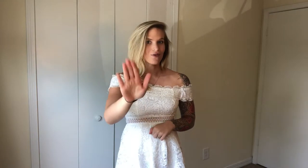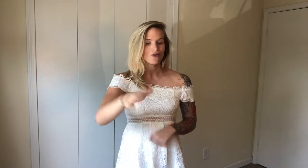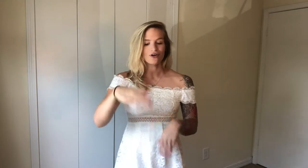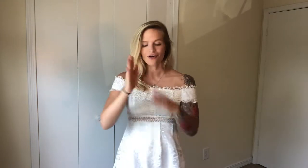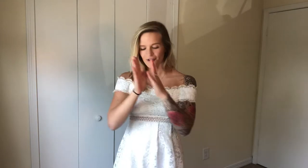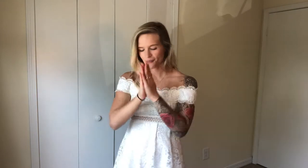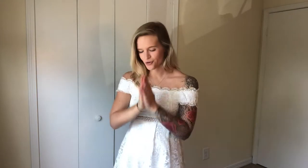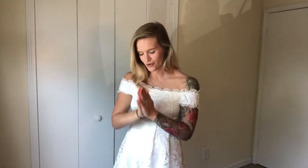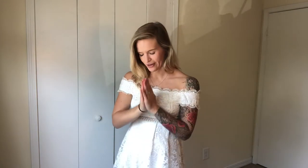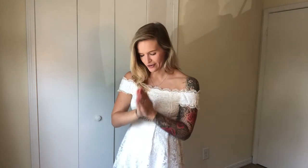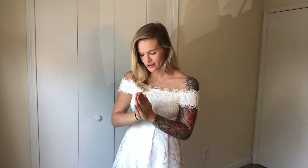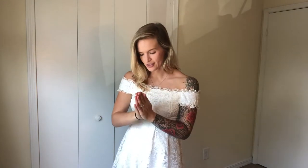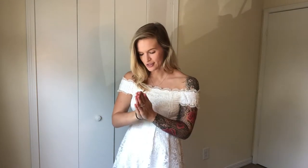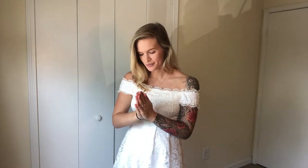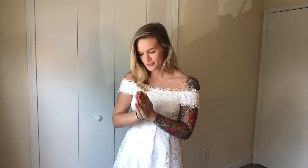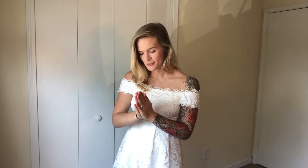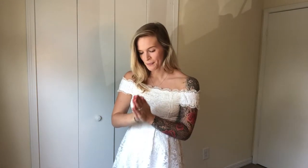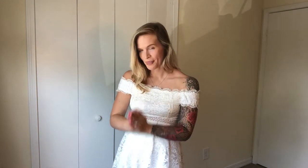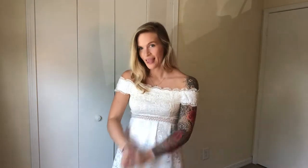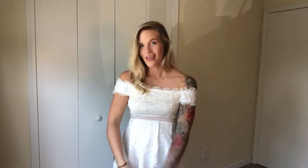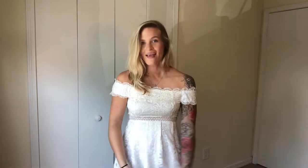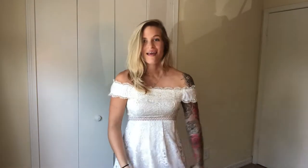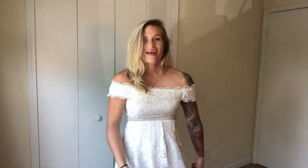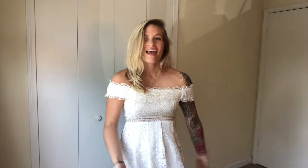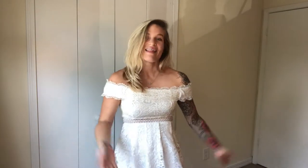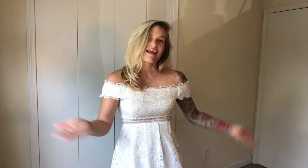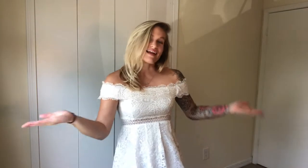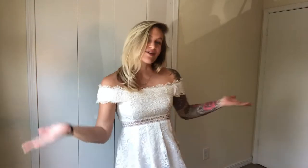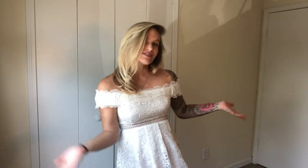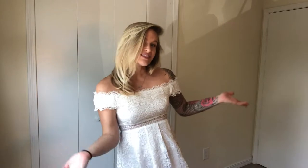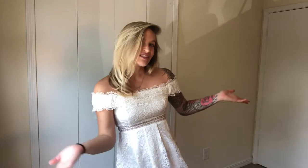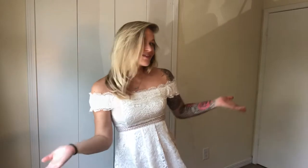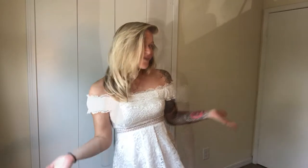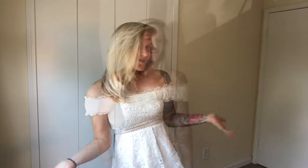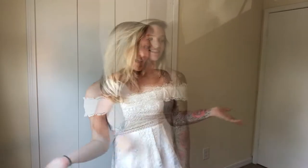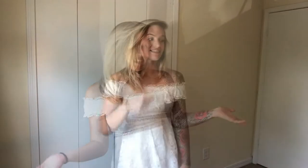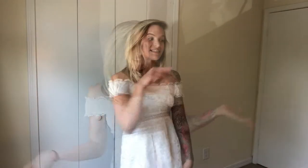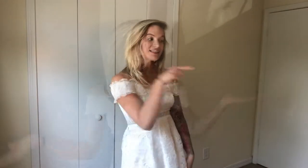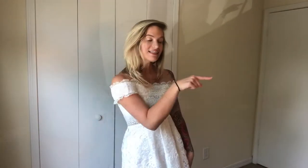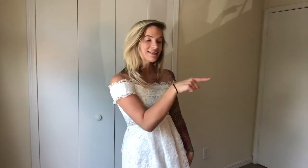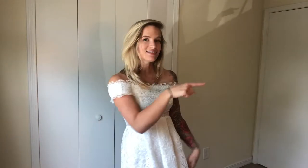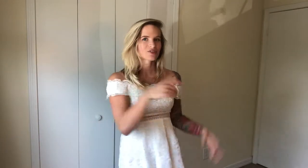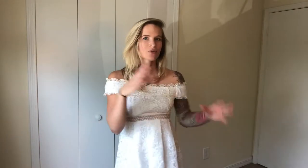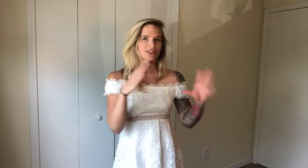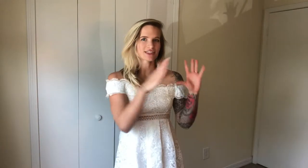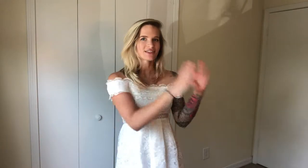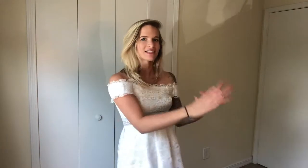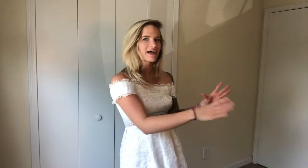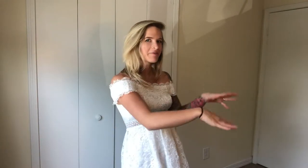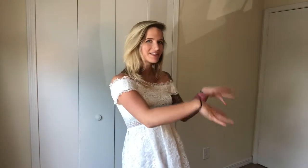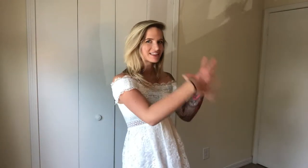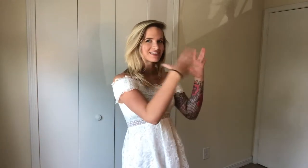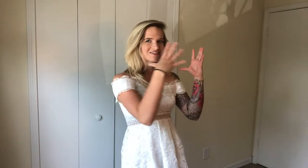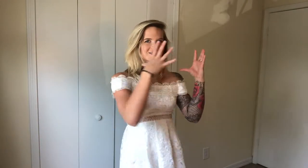your prayers. And then it goes into the chorus, he, so point to the side, because that's